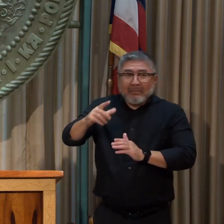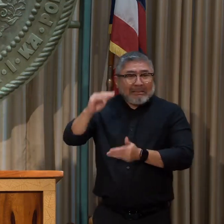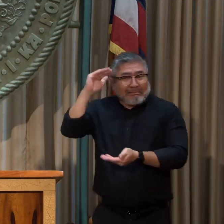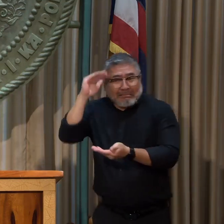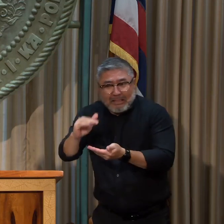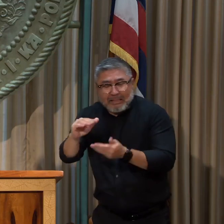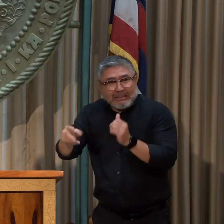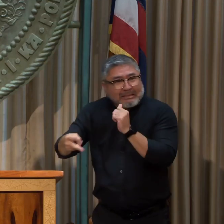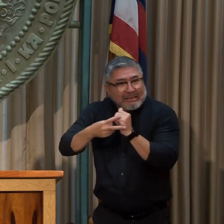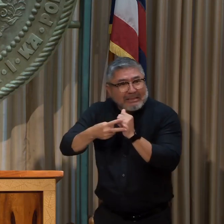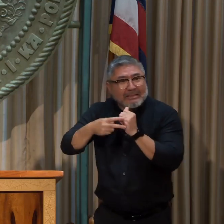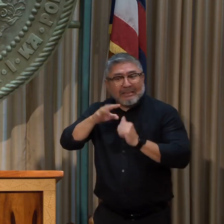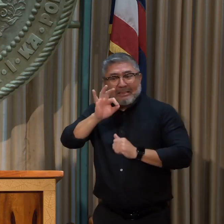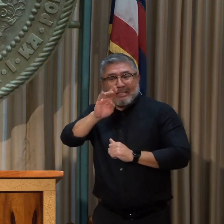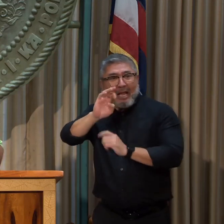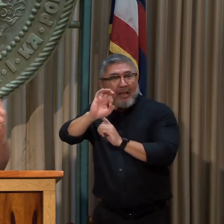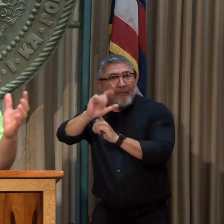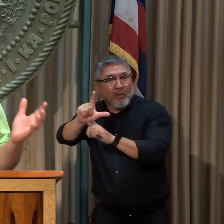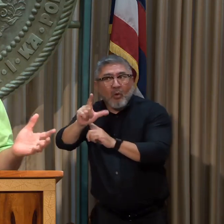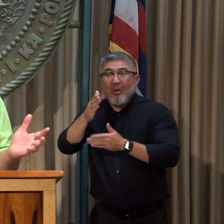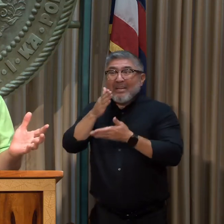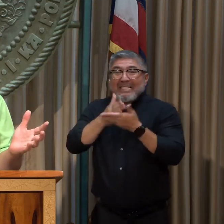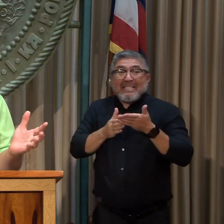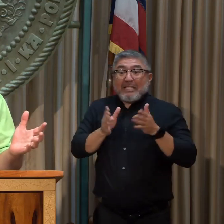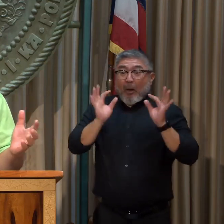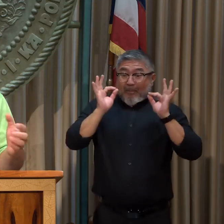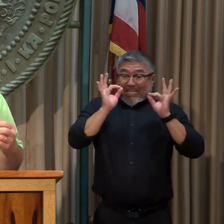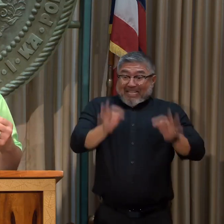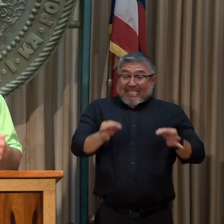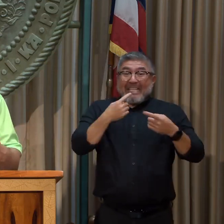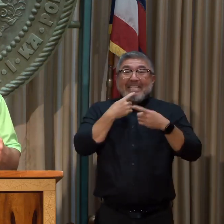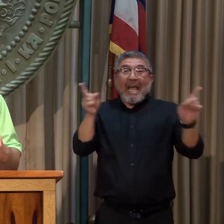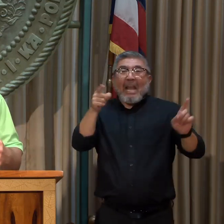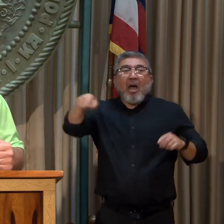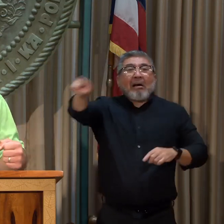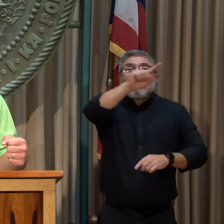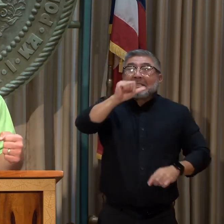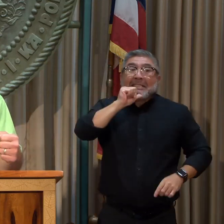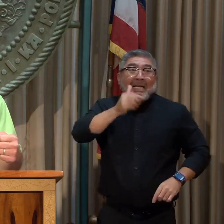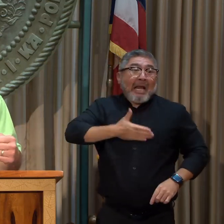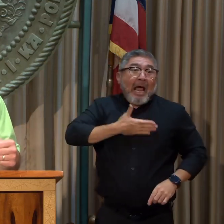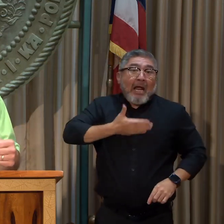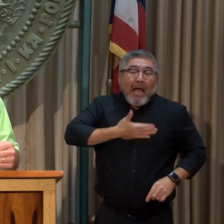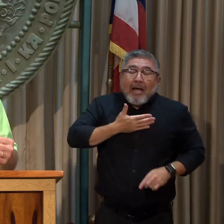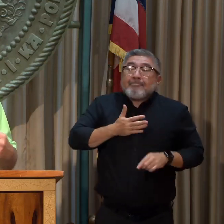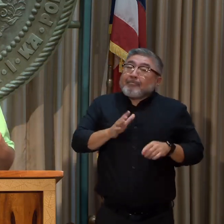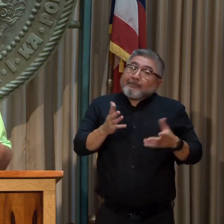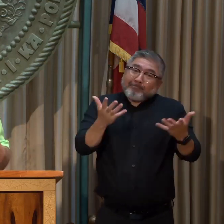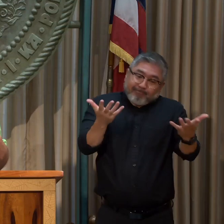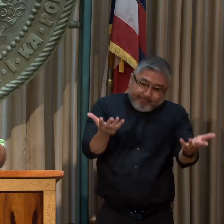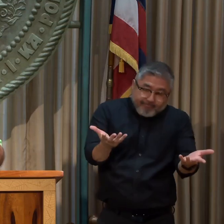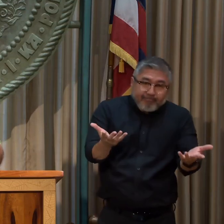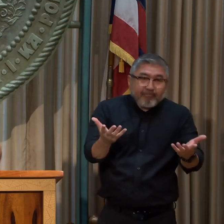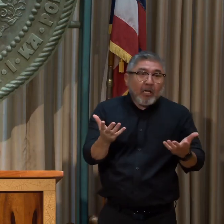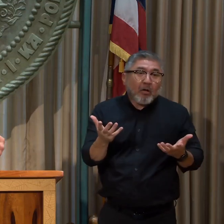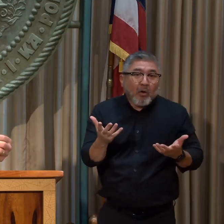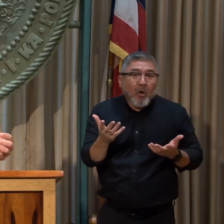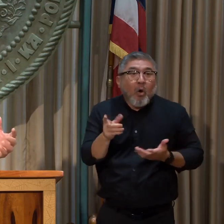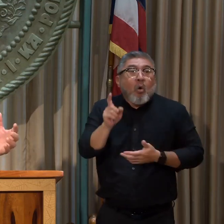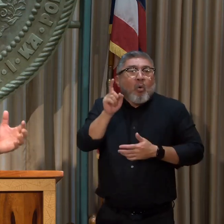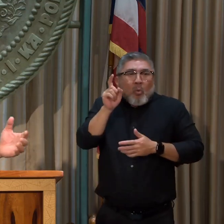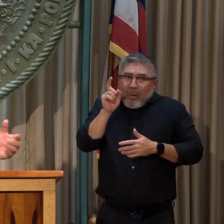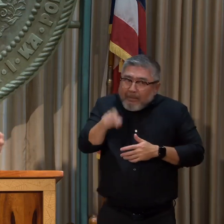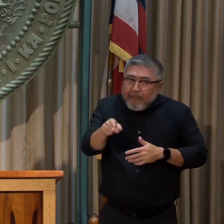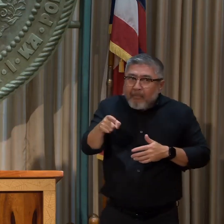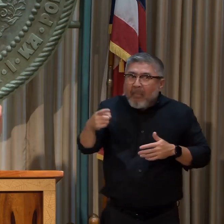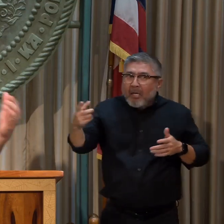mobility in different areas that are going to be difficult but better for the environment. When we do that, we're going to circle up and ensure that we're not standing alone on this. Our partners